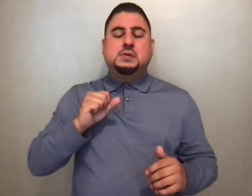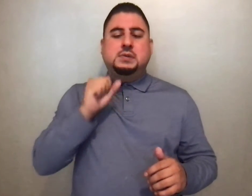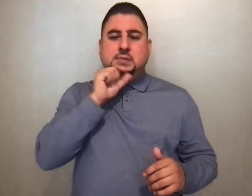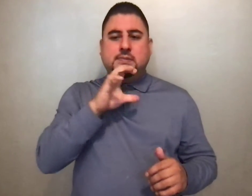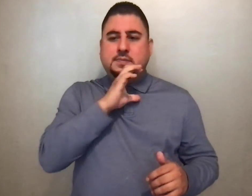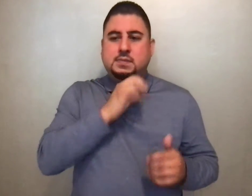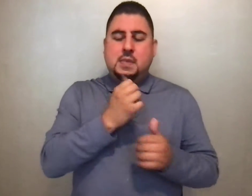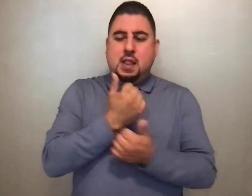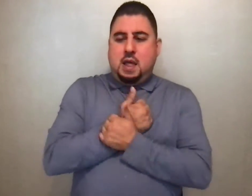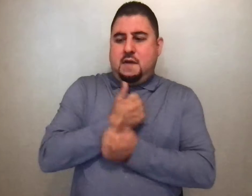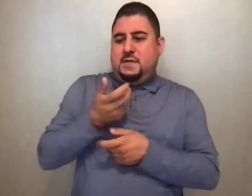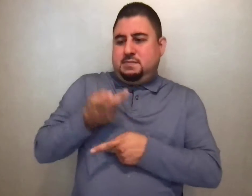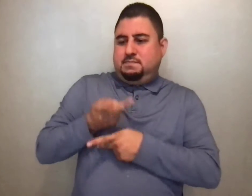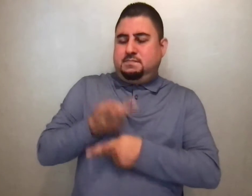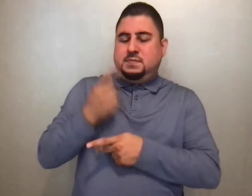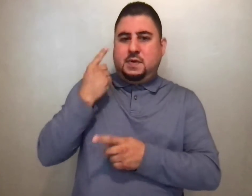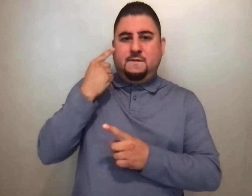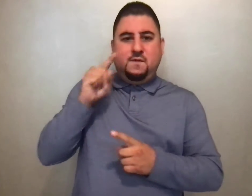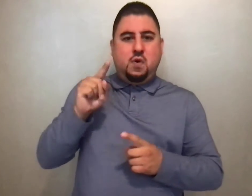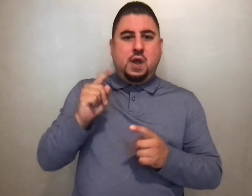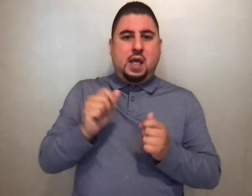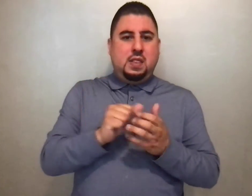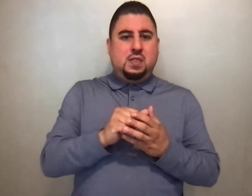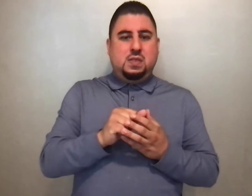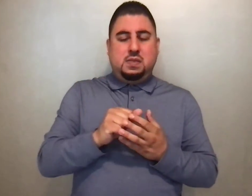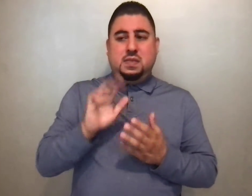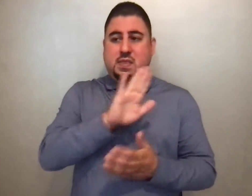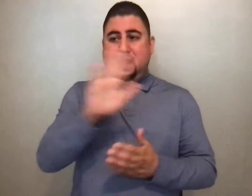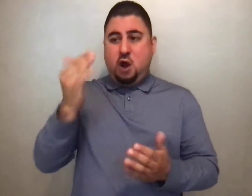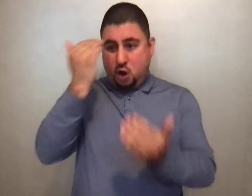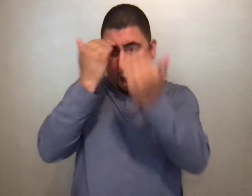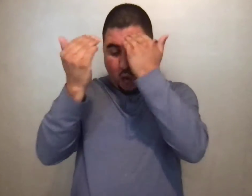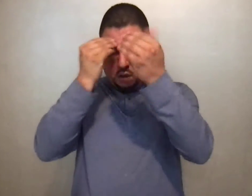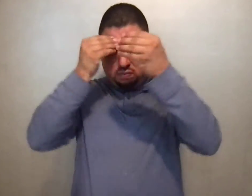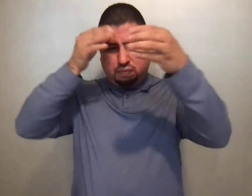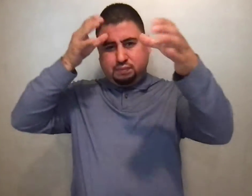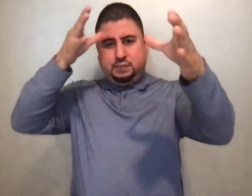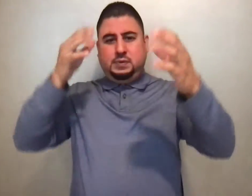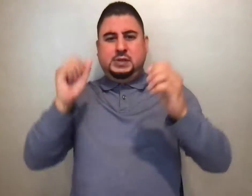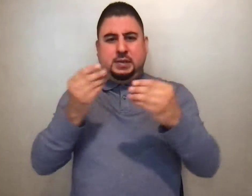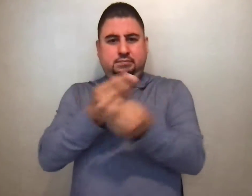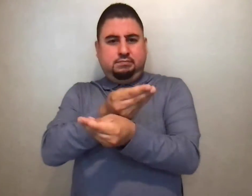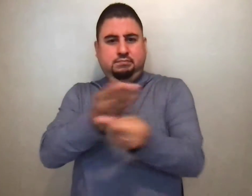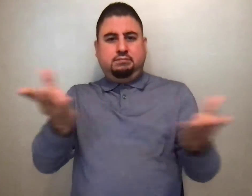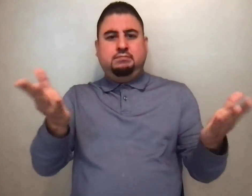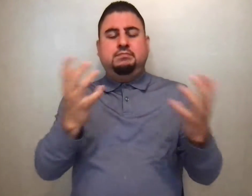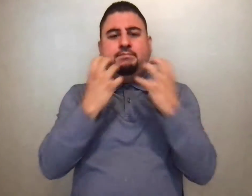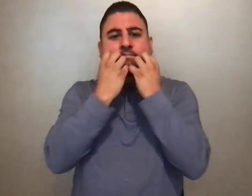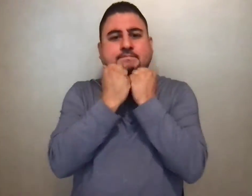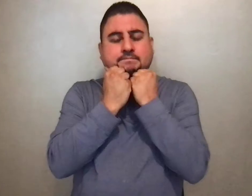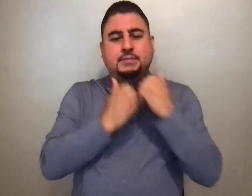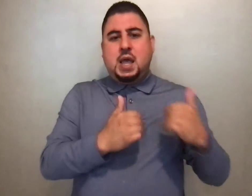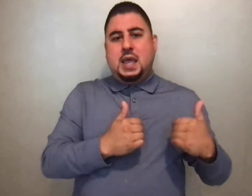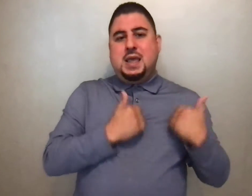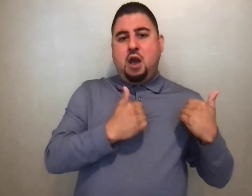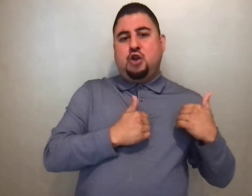cared for, and that the wealth of their knowledge and experience may be valued by younger generations.